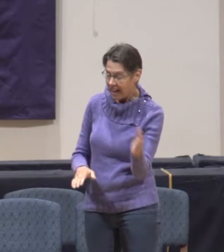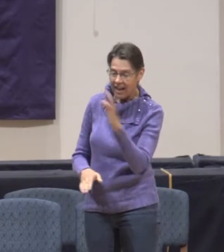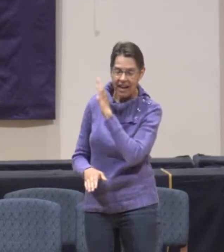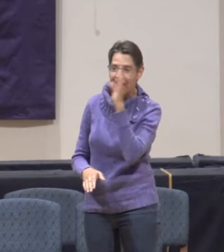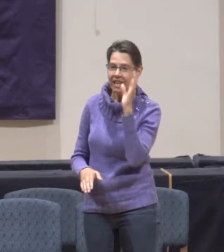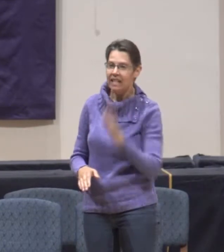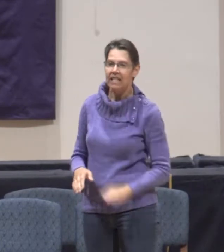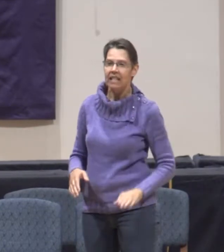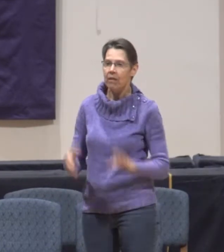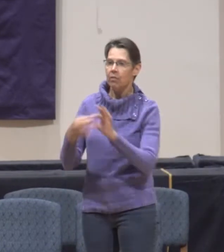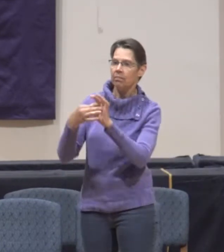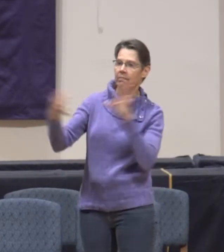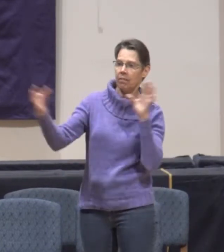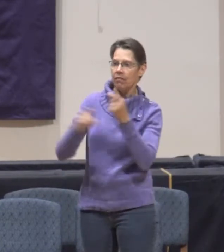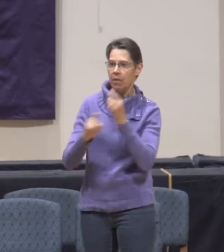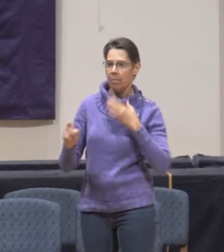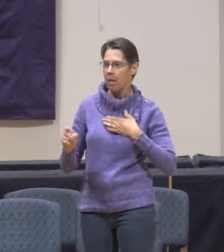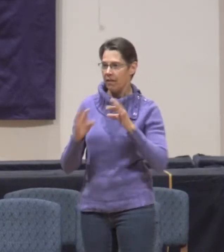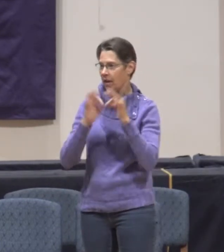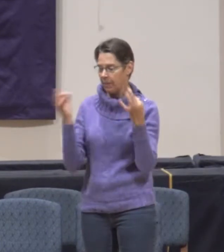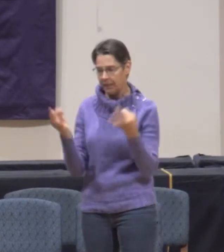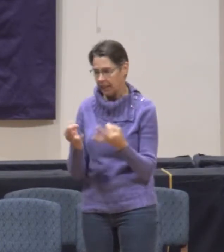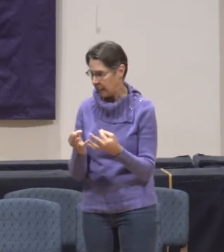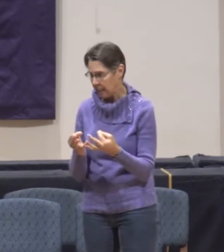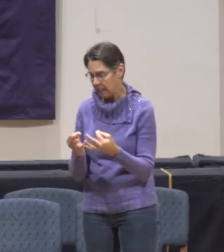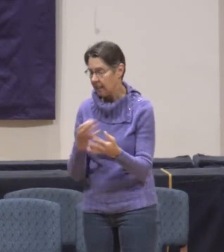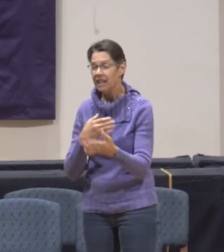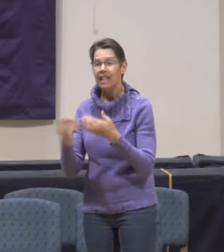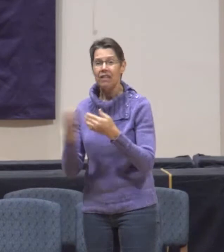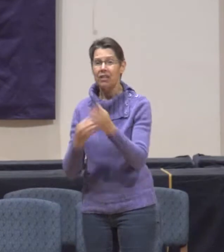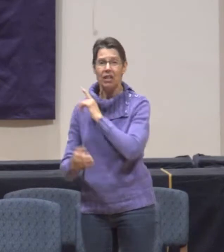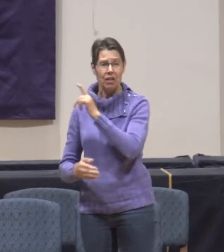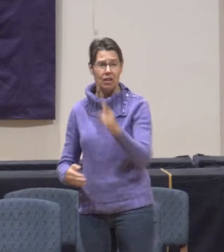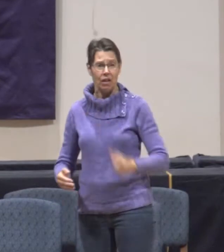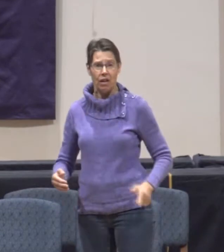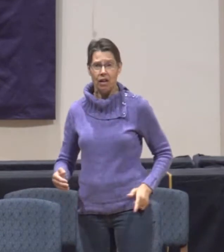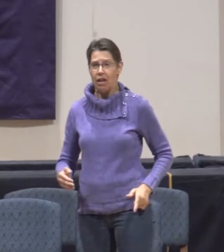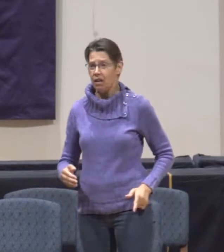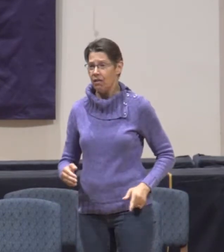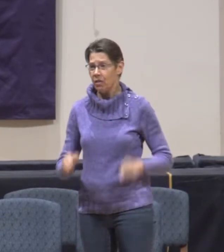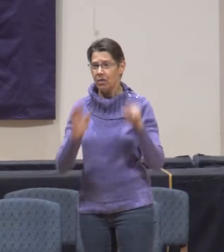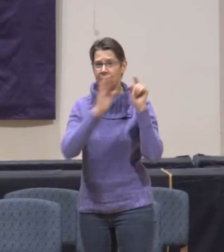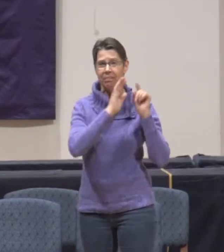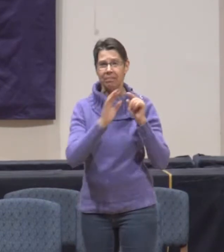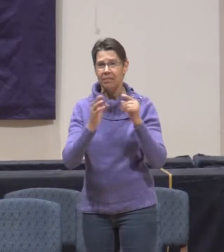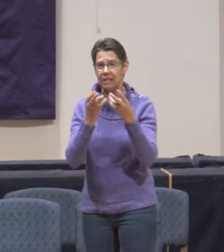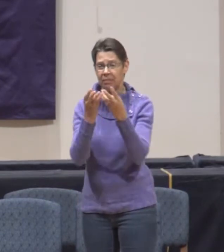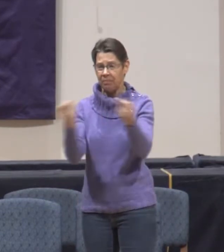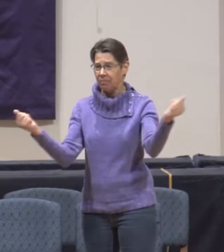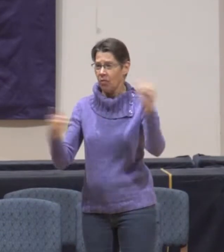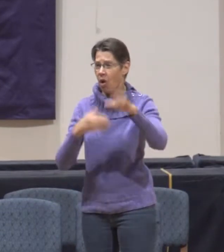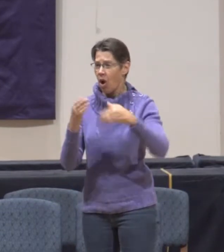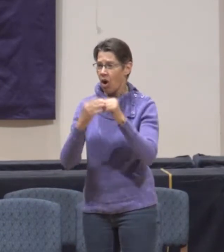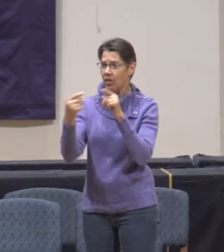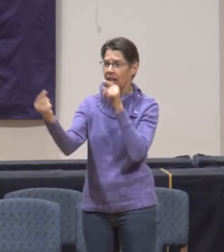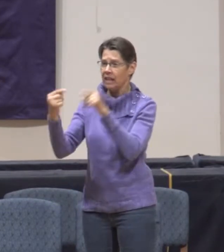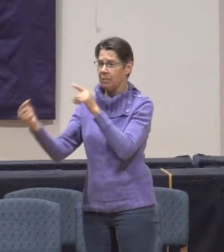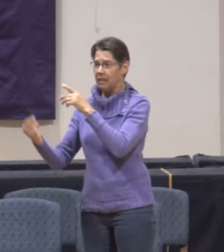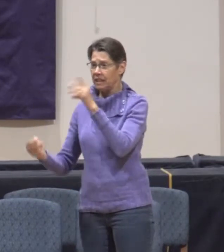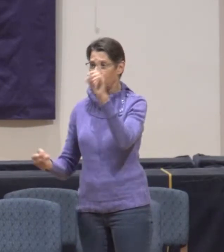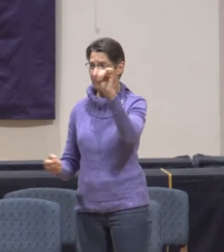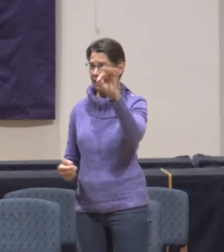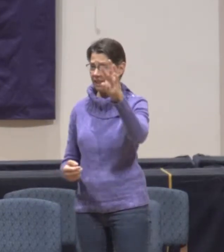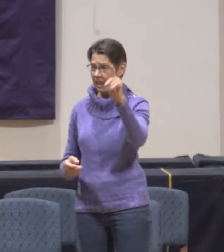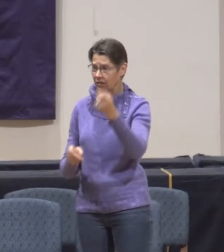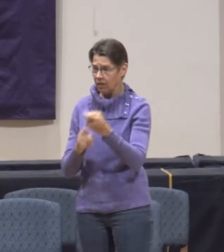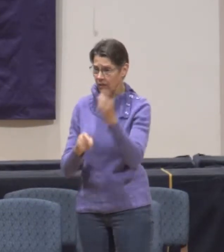from my house, even if the Lord were to cut off every one of the enemies of David from the face of the earth. Thus Jonathan